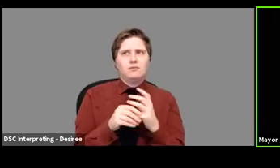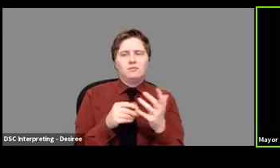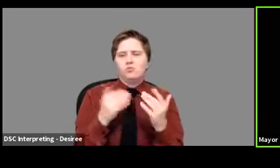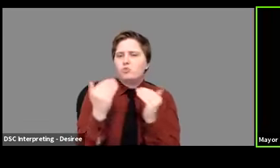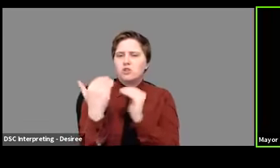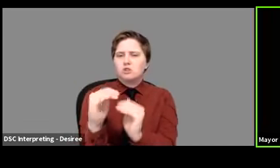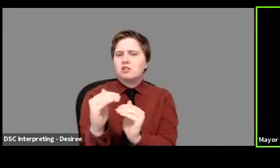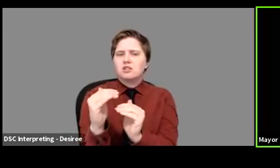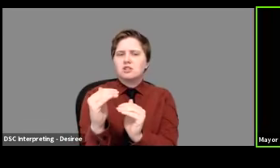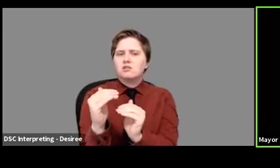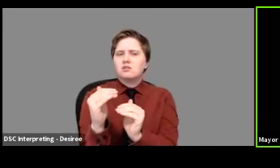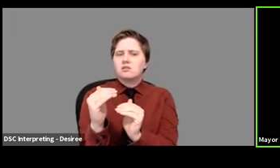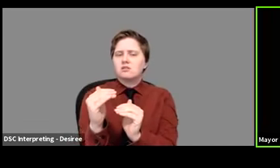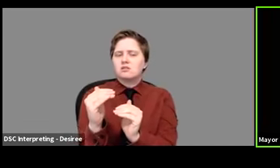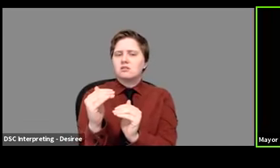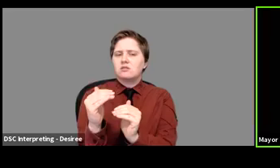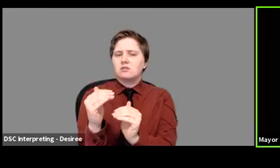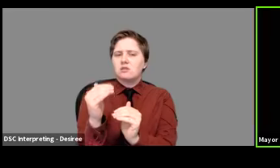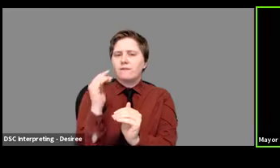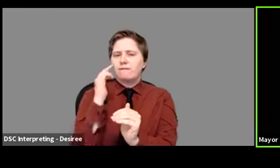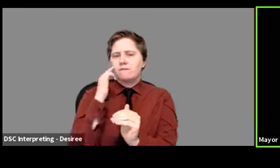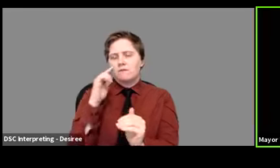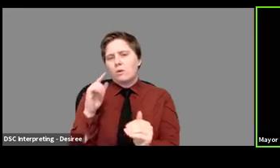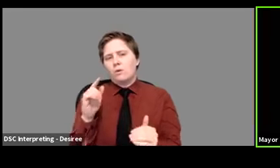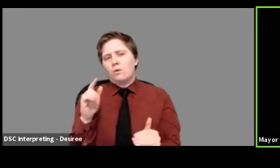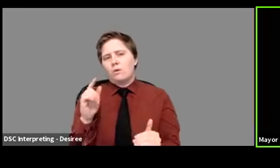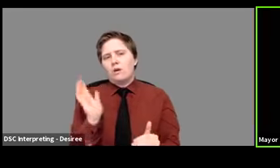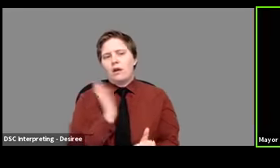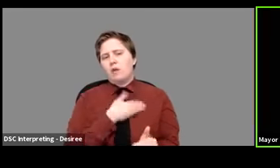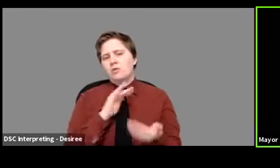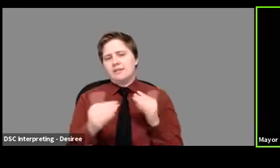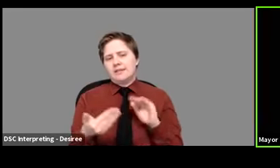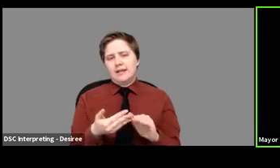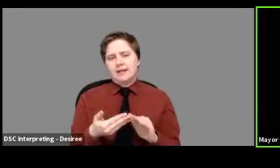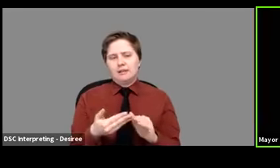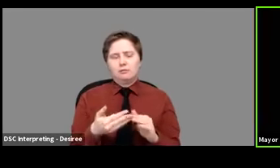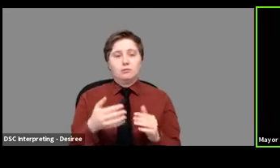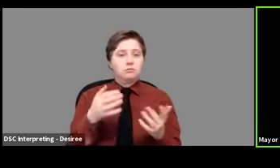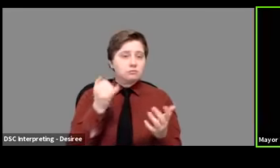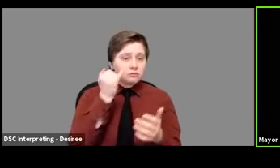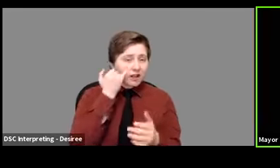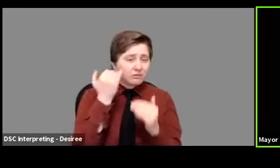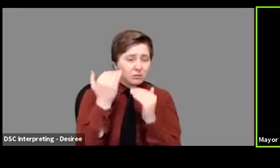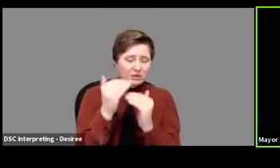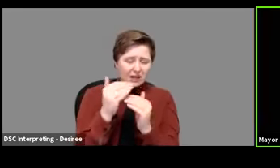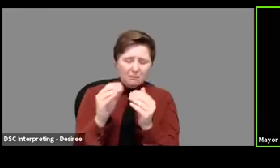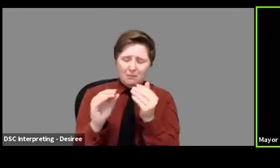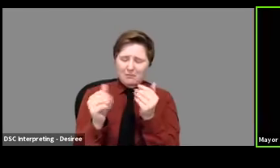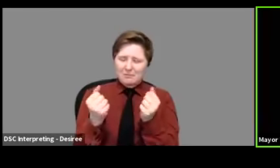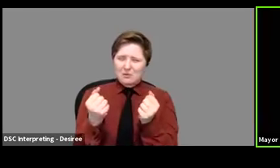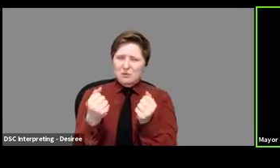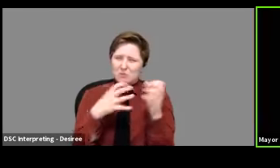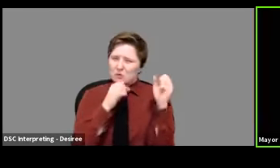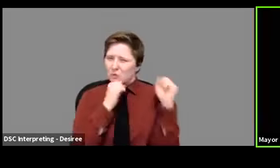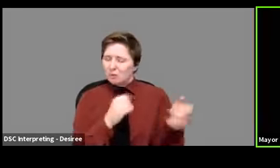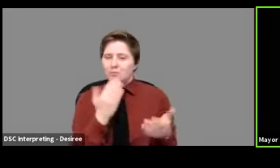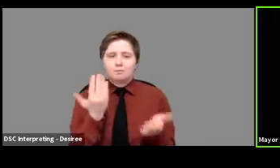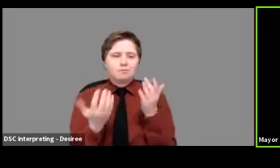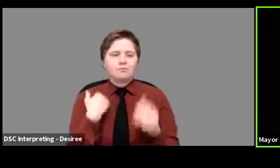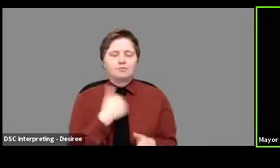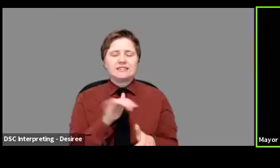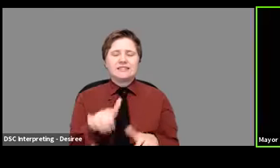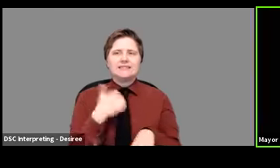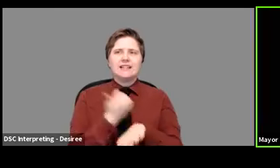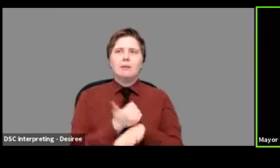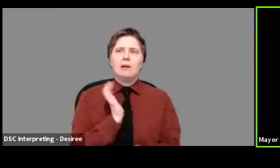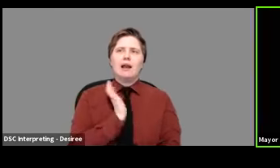restrictions, um, on our city, or if restrictions is maybe too harsh a word, if the city of Toledo will,